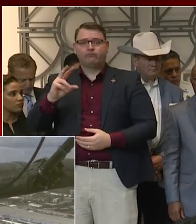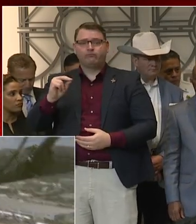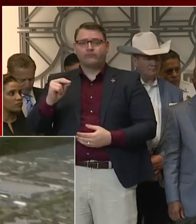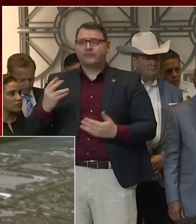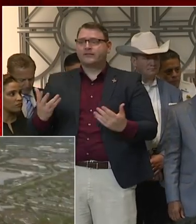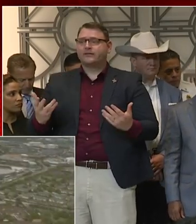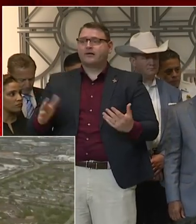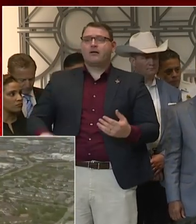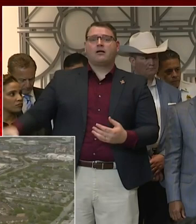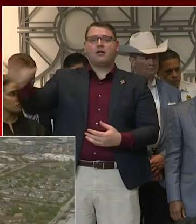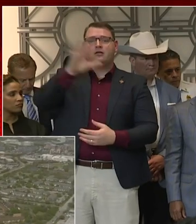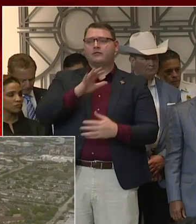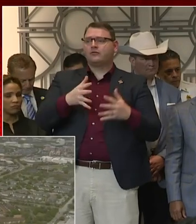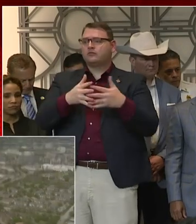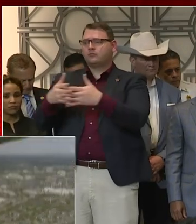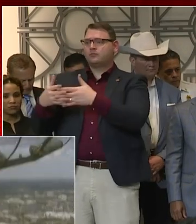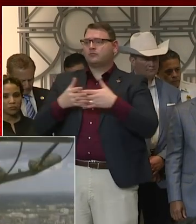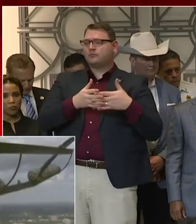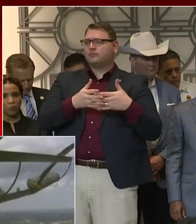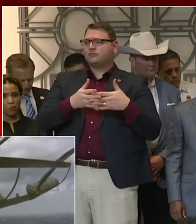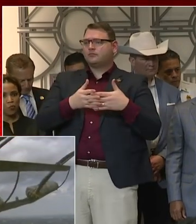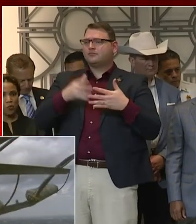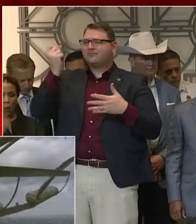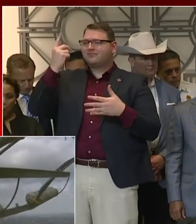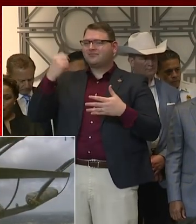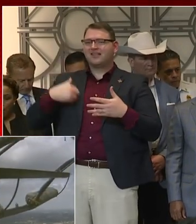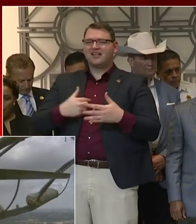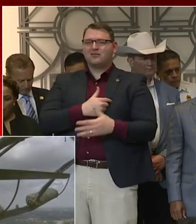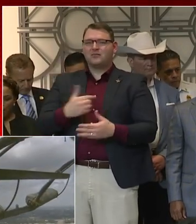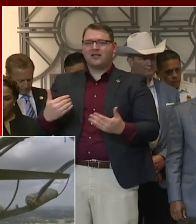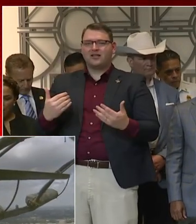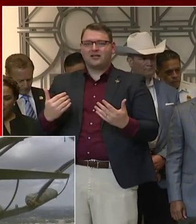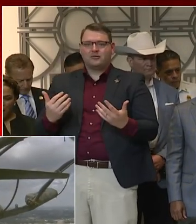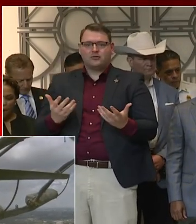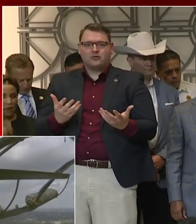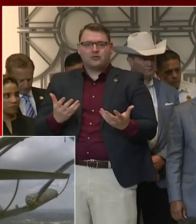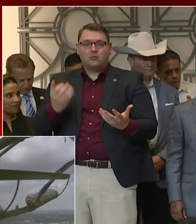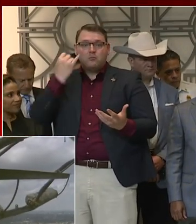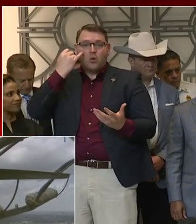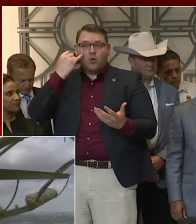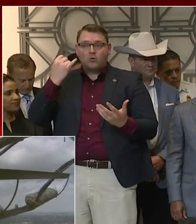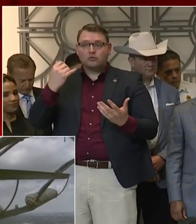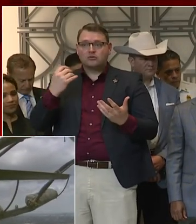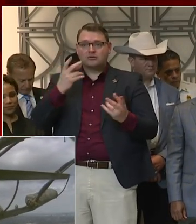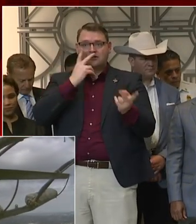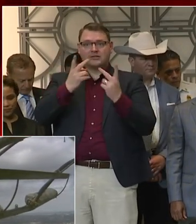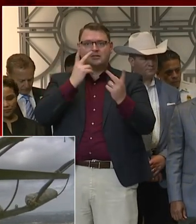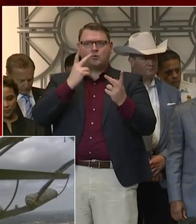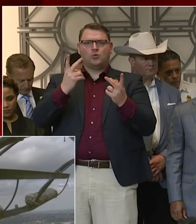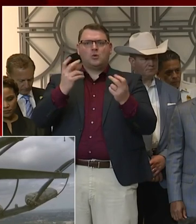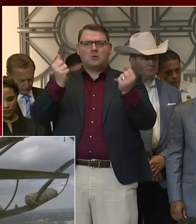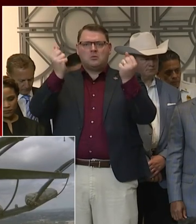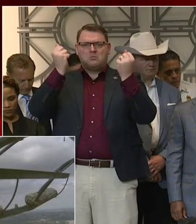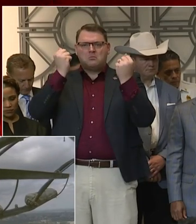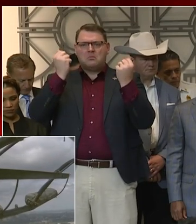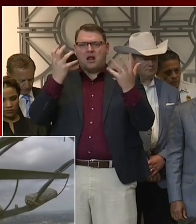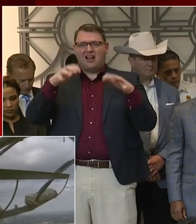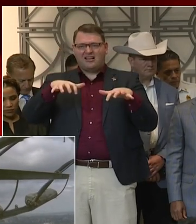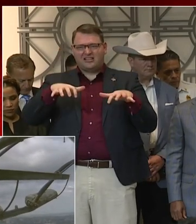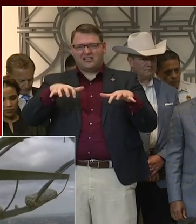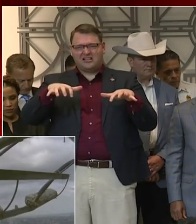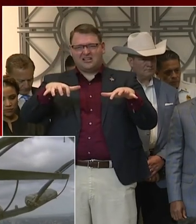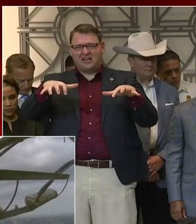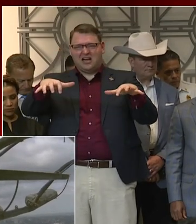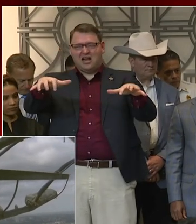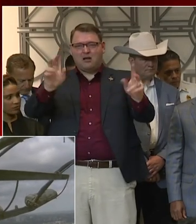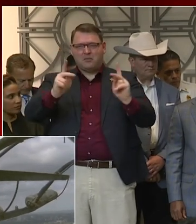not have enough capacity if we were to see a large surge – again, if we were to see a